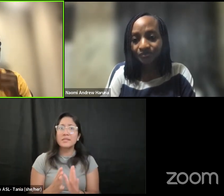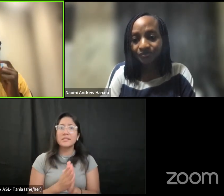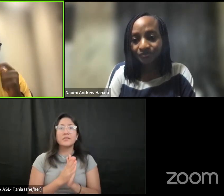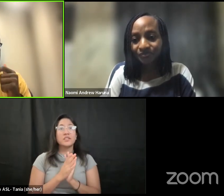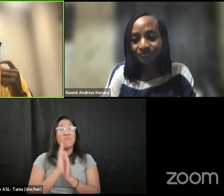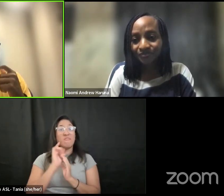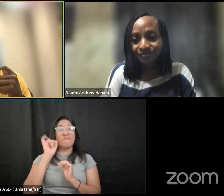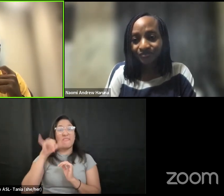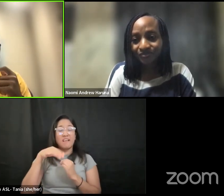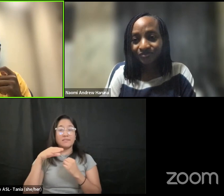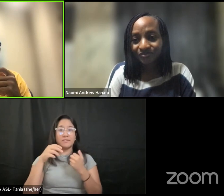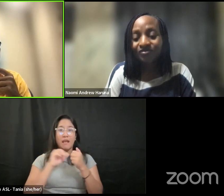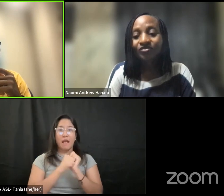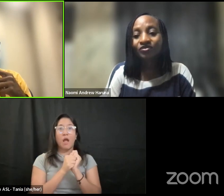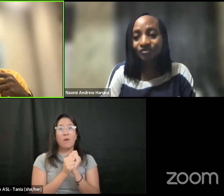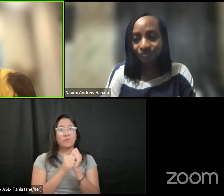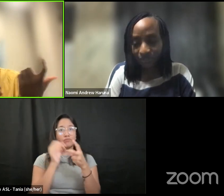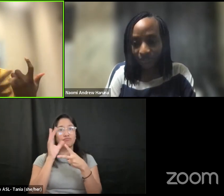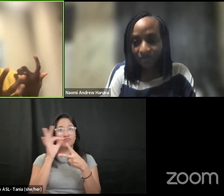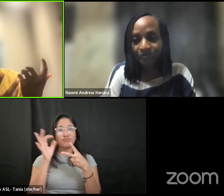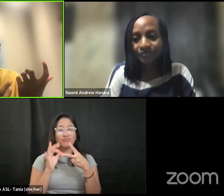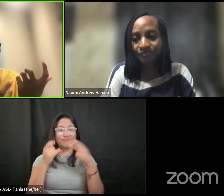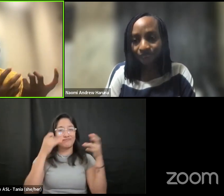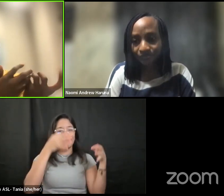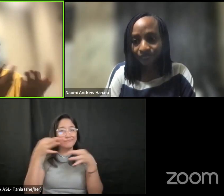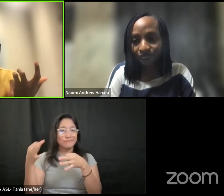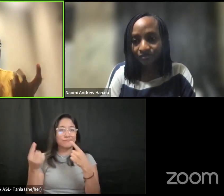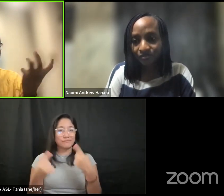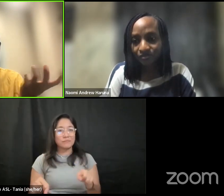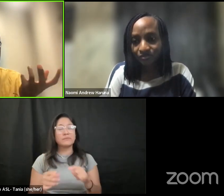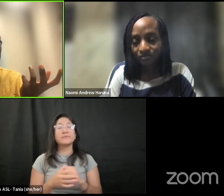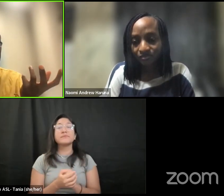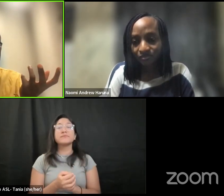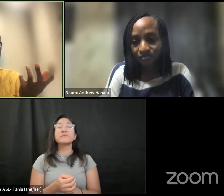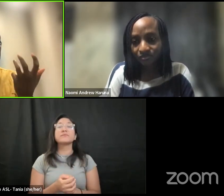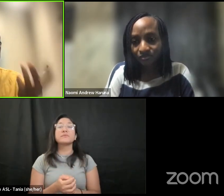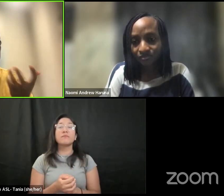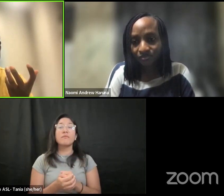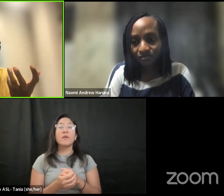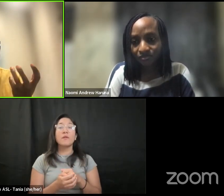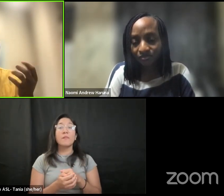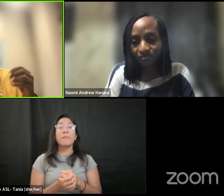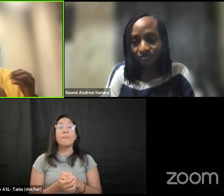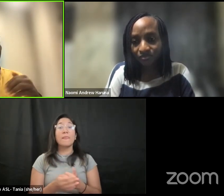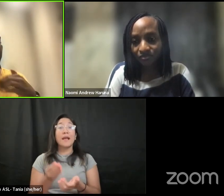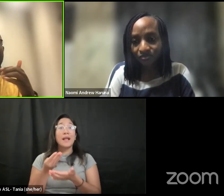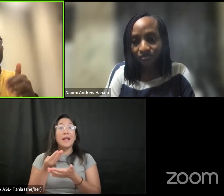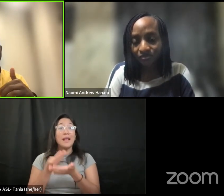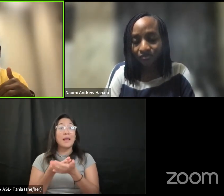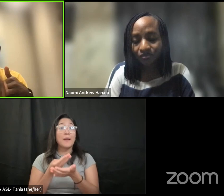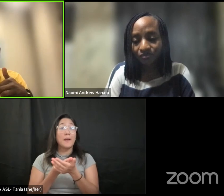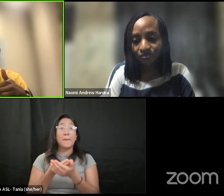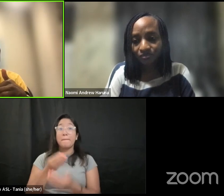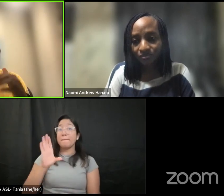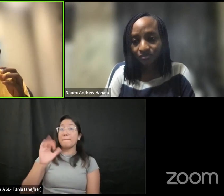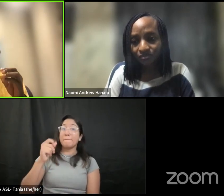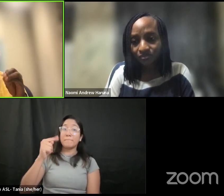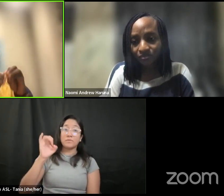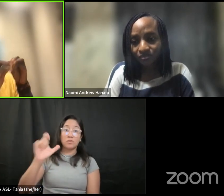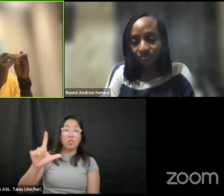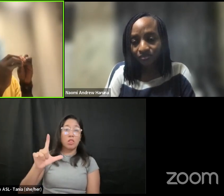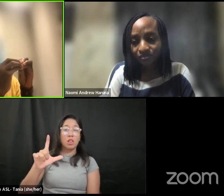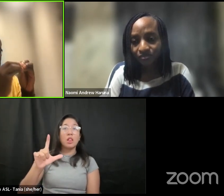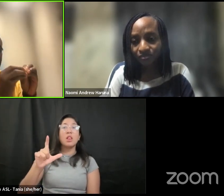where finance and capital becomes critical what's the capital others a capital of knowledge for example knowledge as capital how can i drive